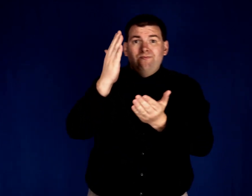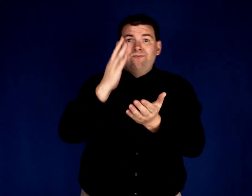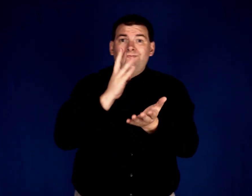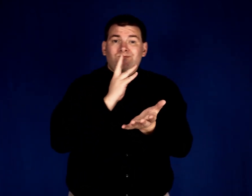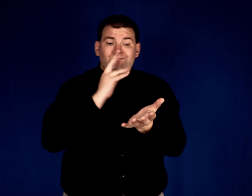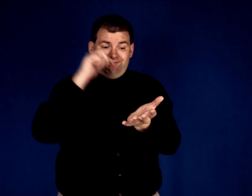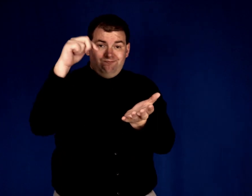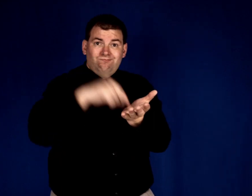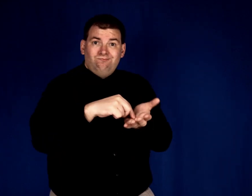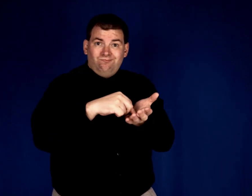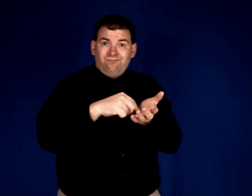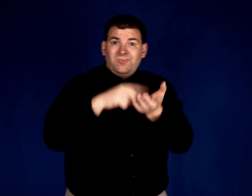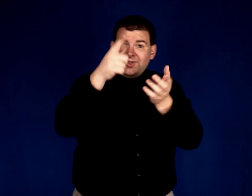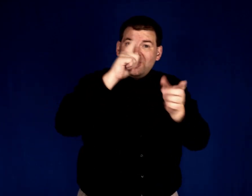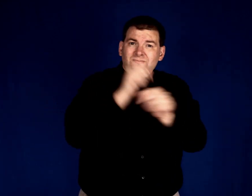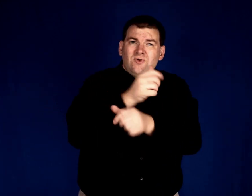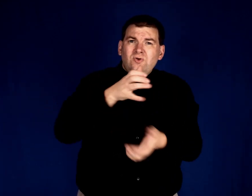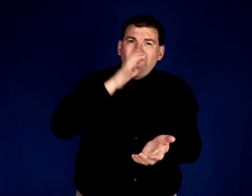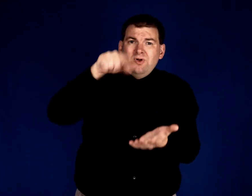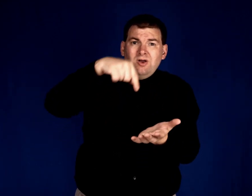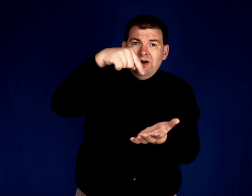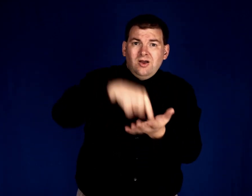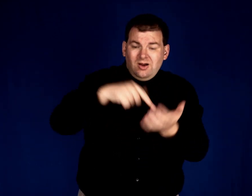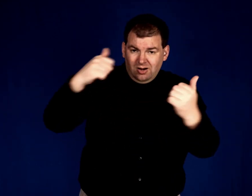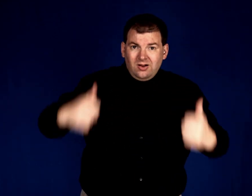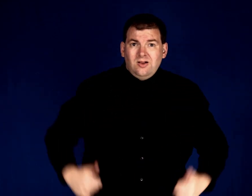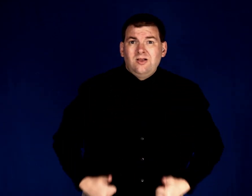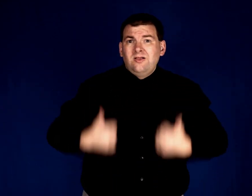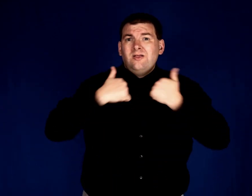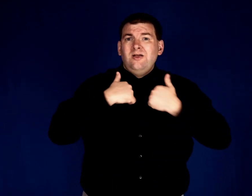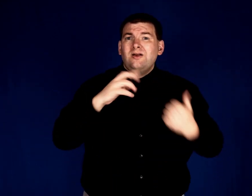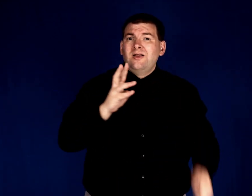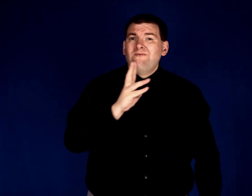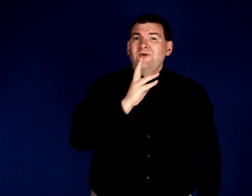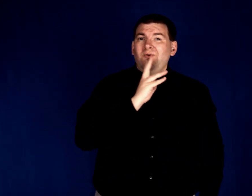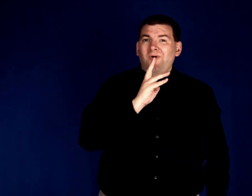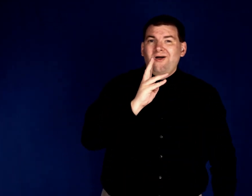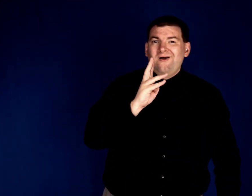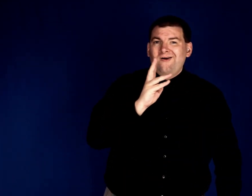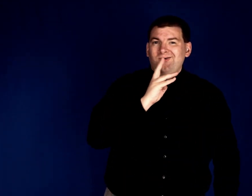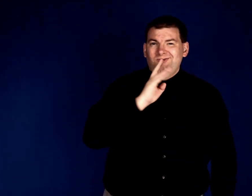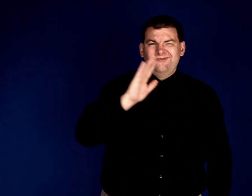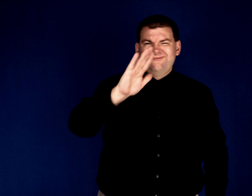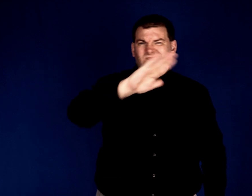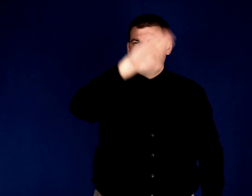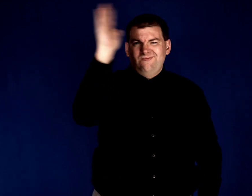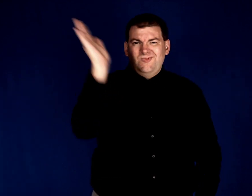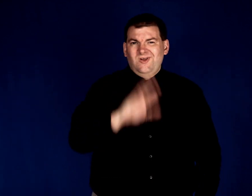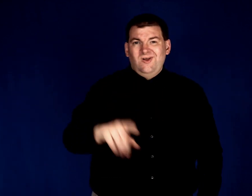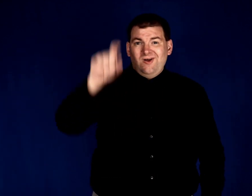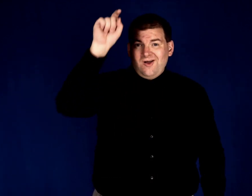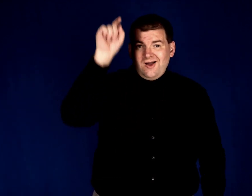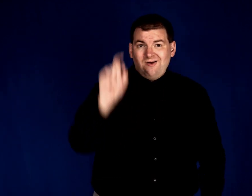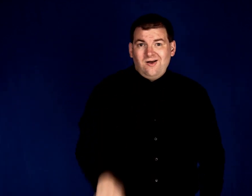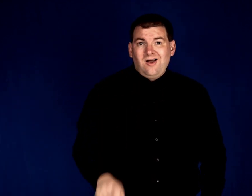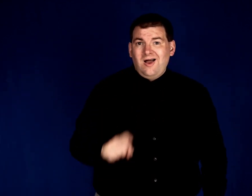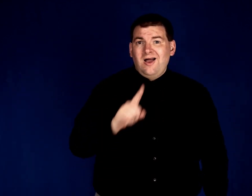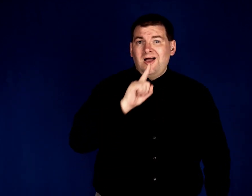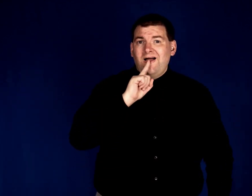hand. If you'll drink this living water, you won't have